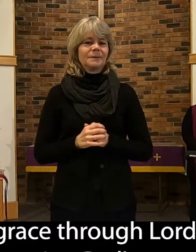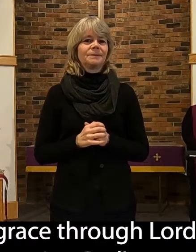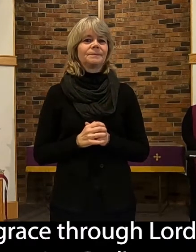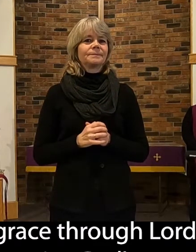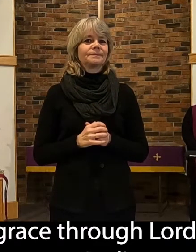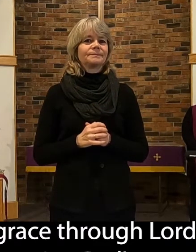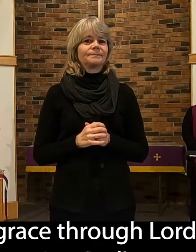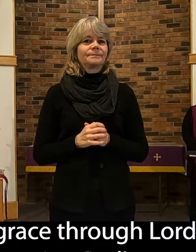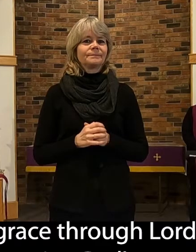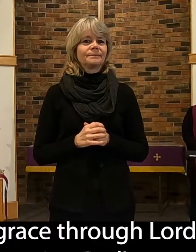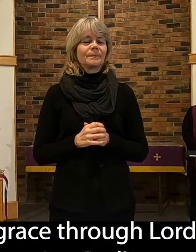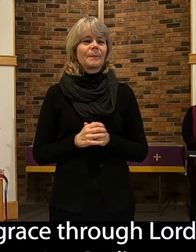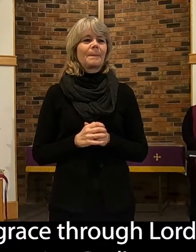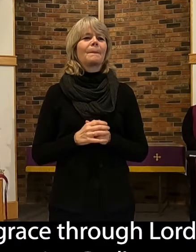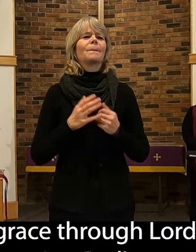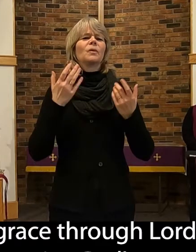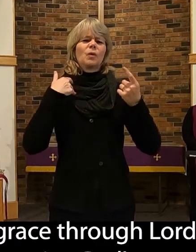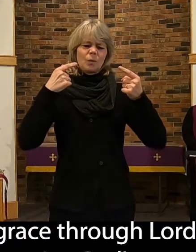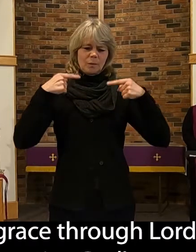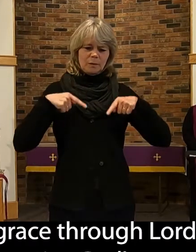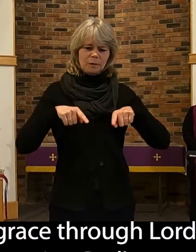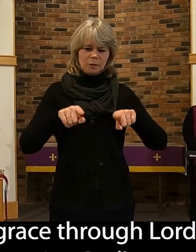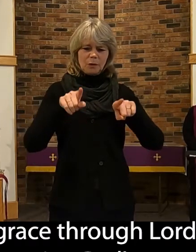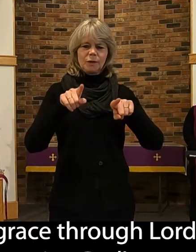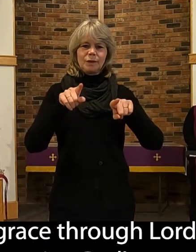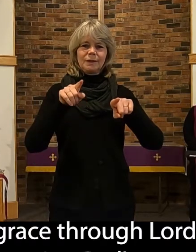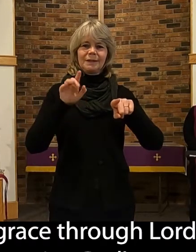And through it, we experience God's grace.